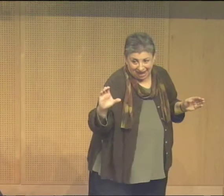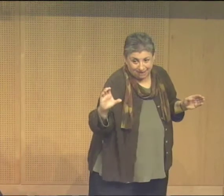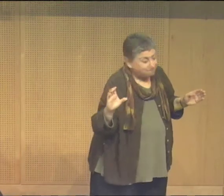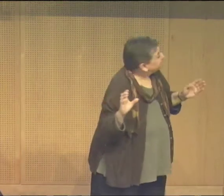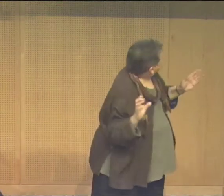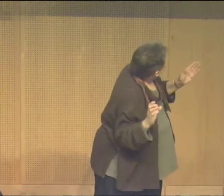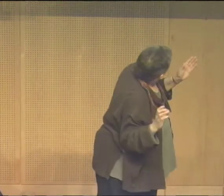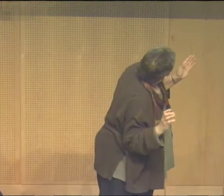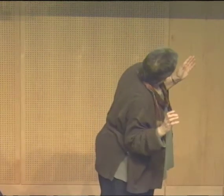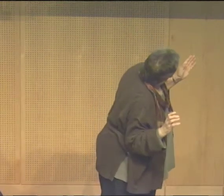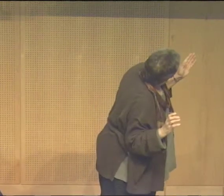Handicapped.